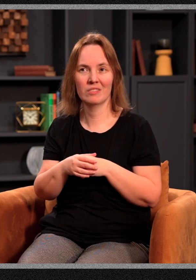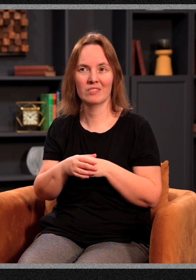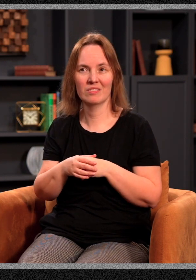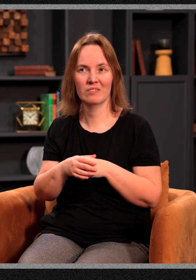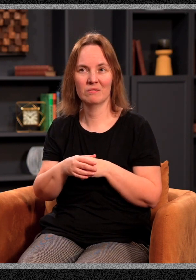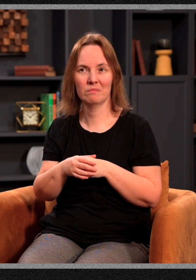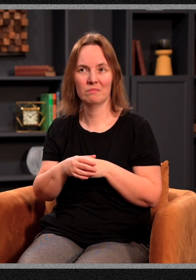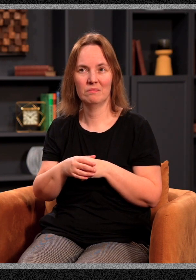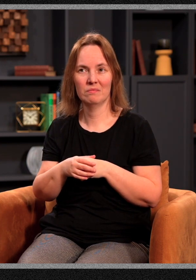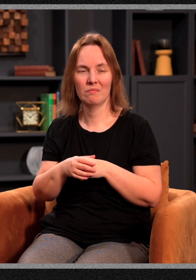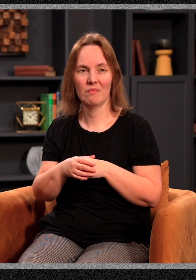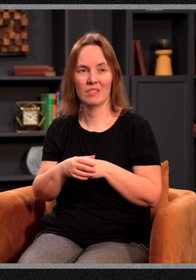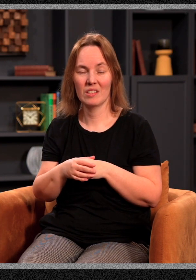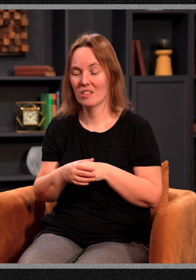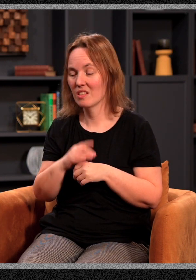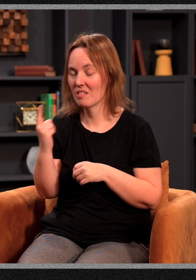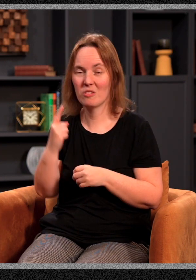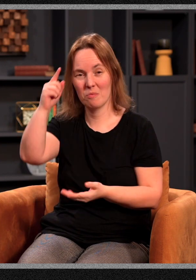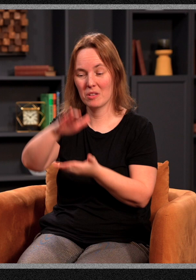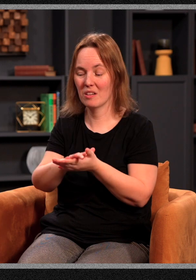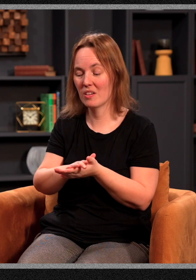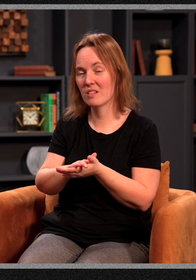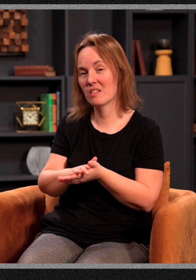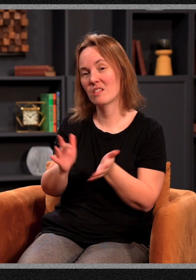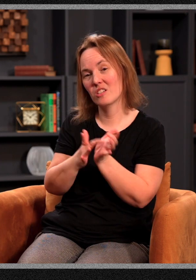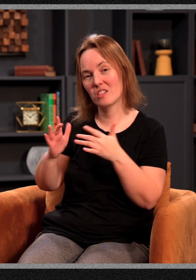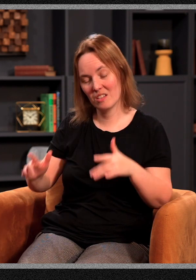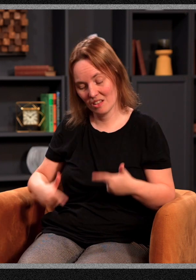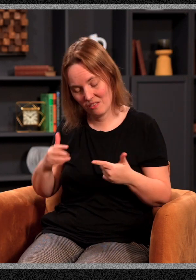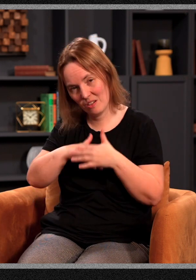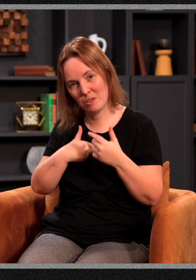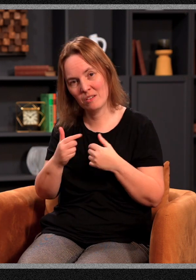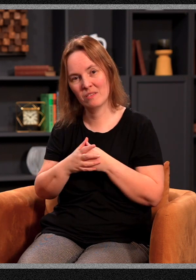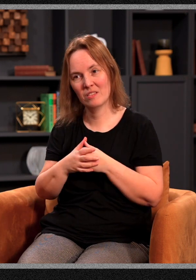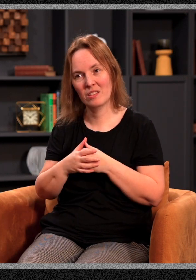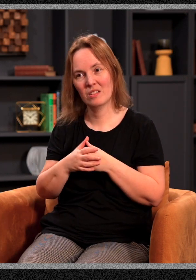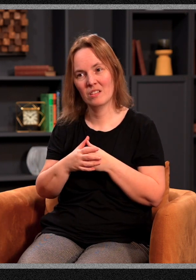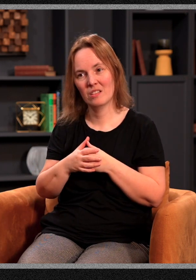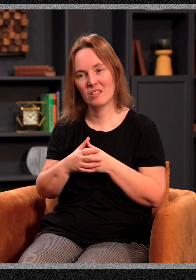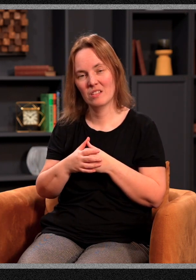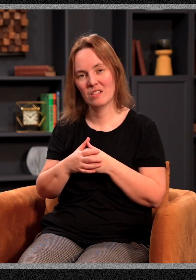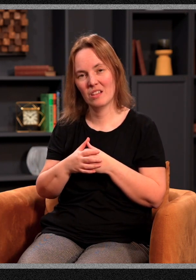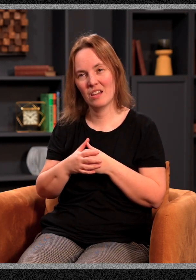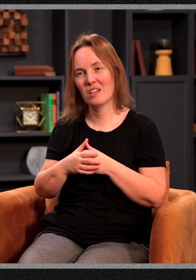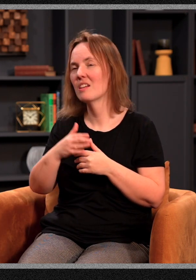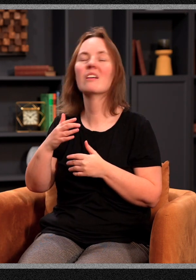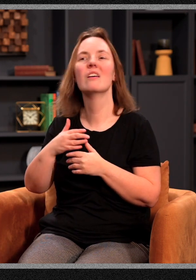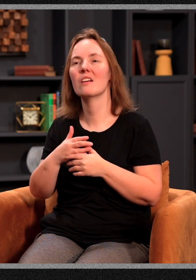It's not complicated. It's just a matter of believing Jesus lives in me. And Jesus said, the things I've done greater things will you do. He means